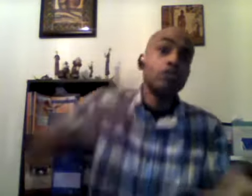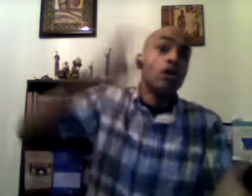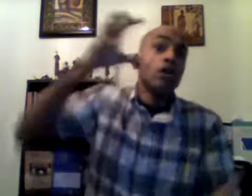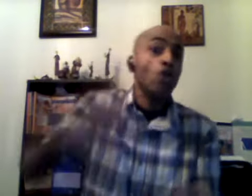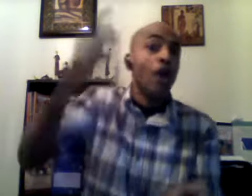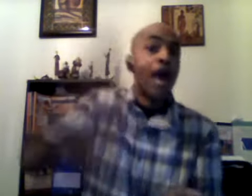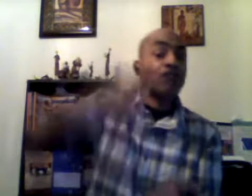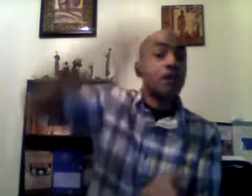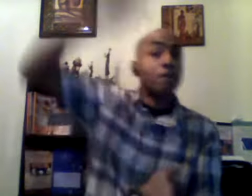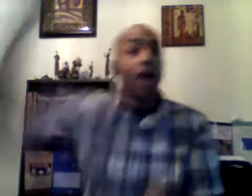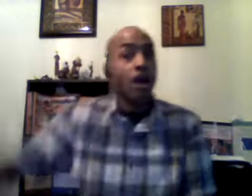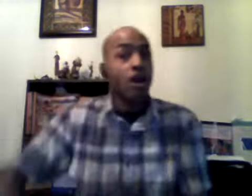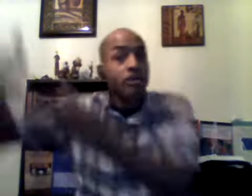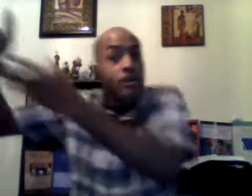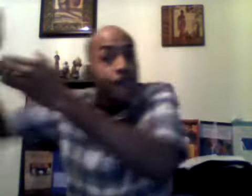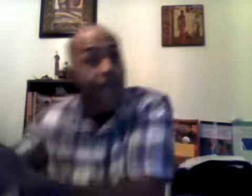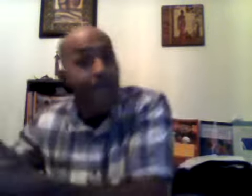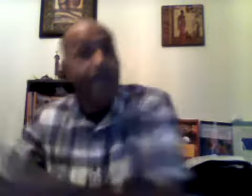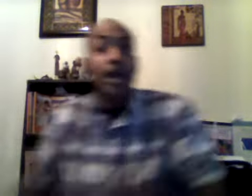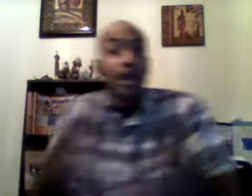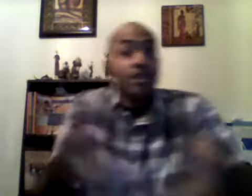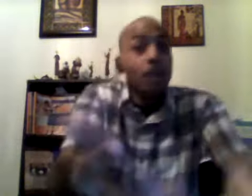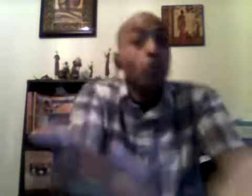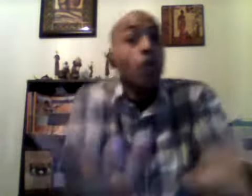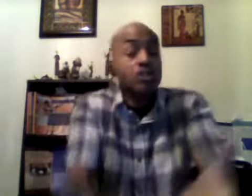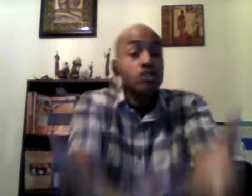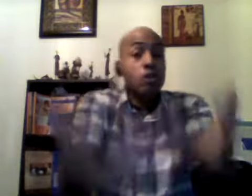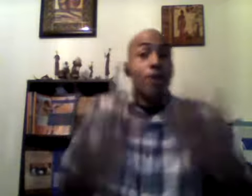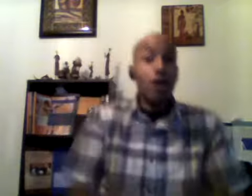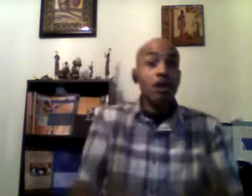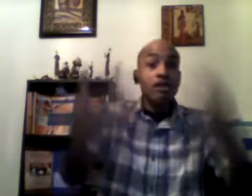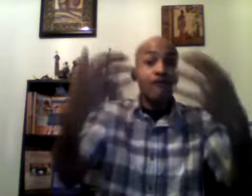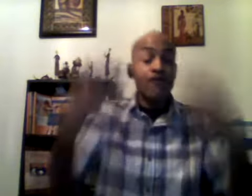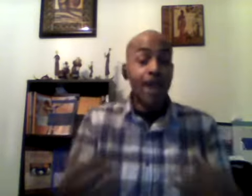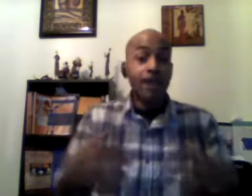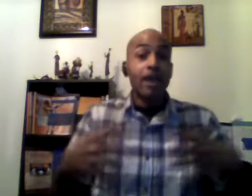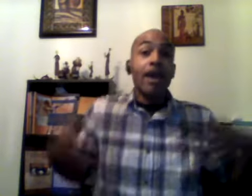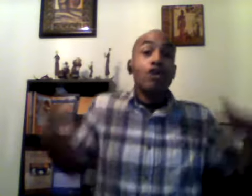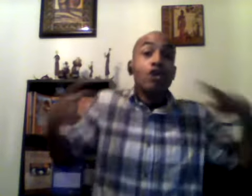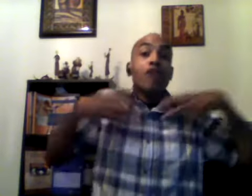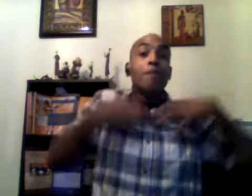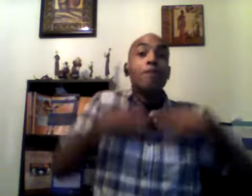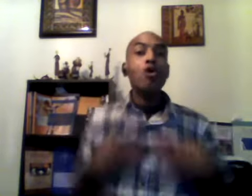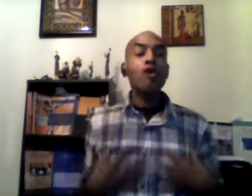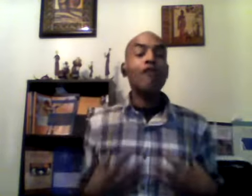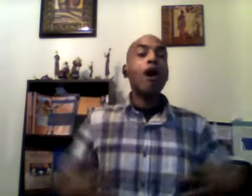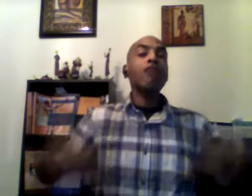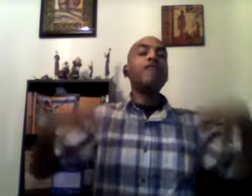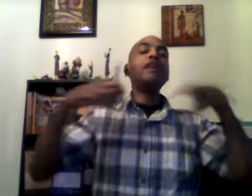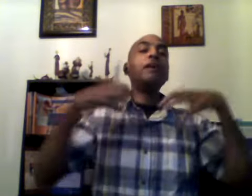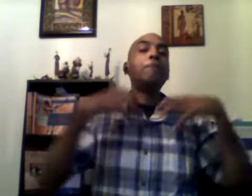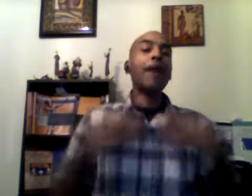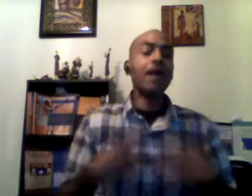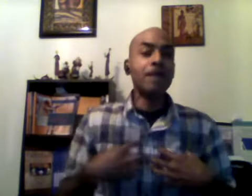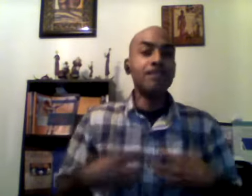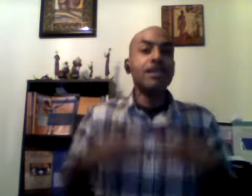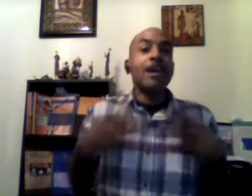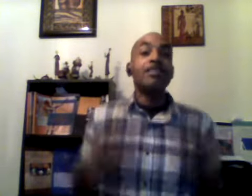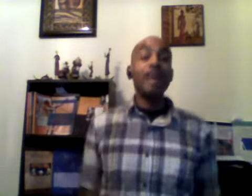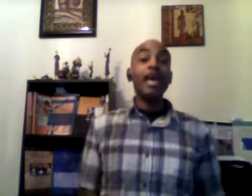you have to burn the fat and then once you burn the fat and you remove all of the impediments and